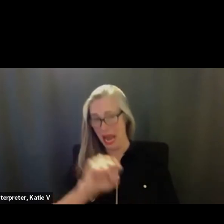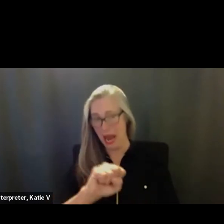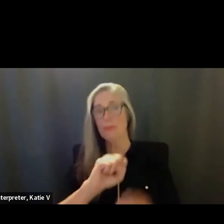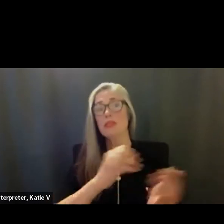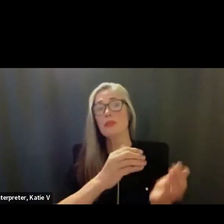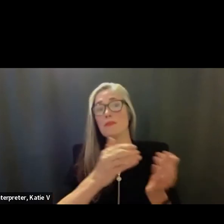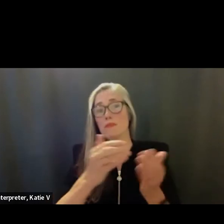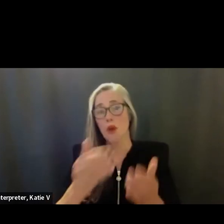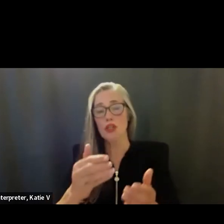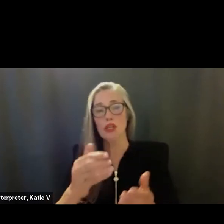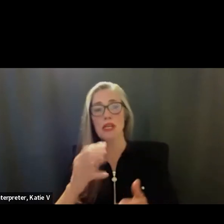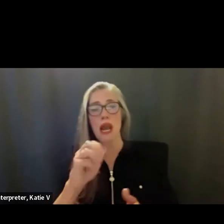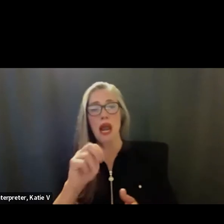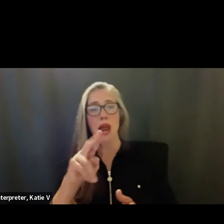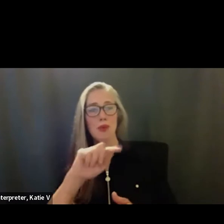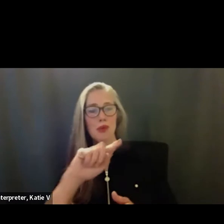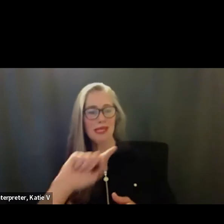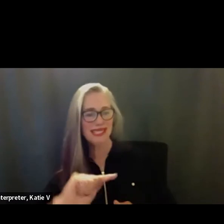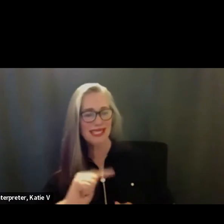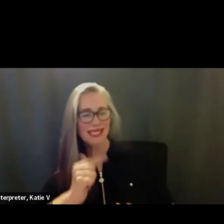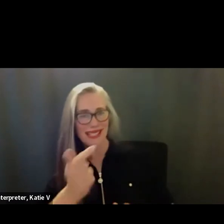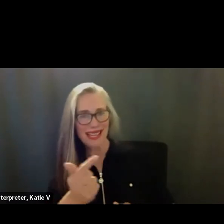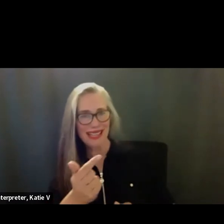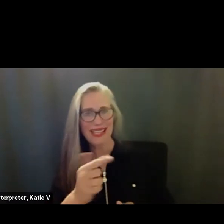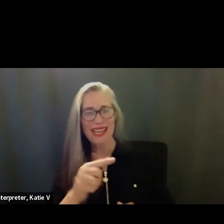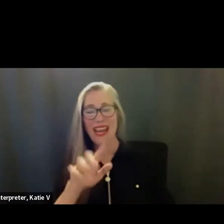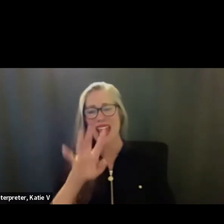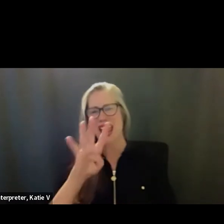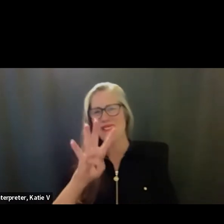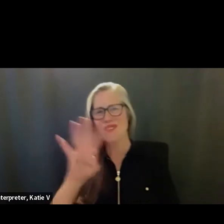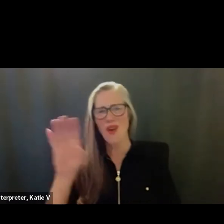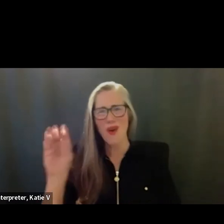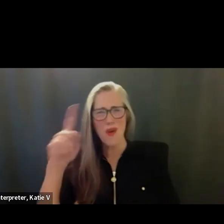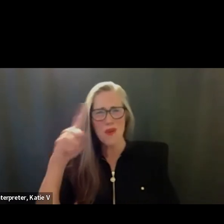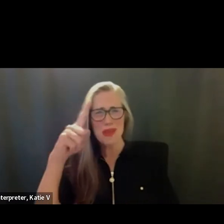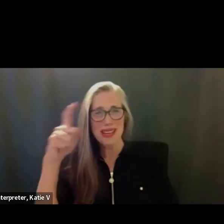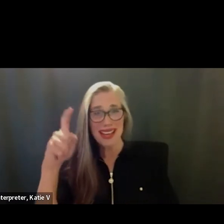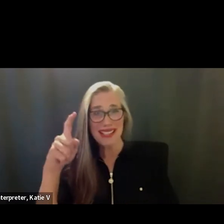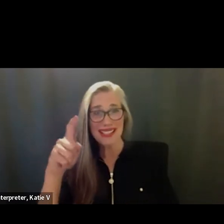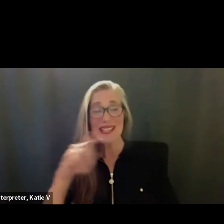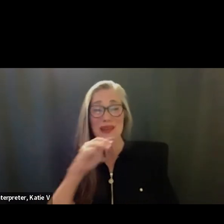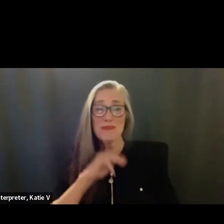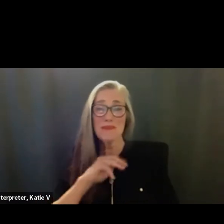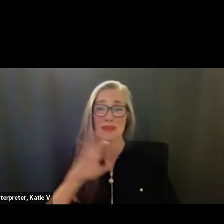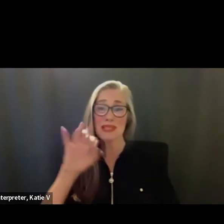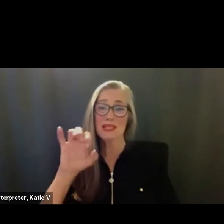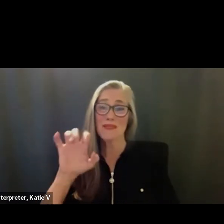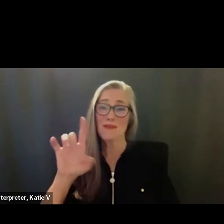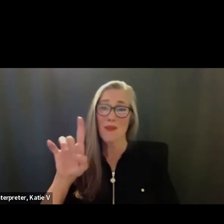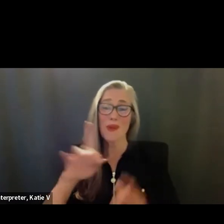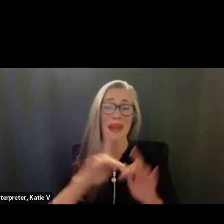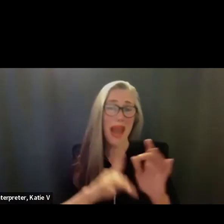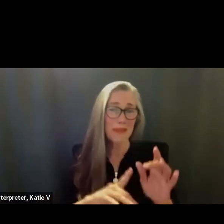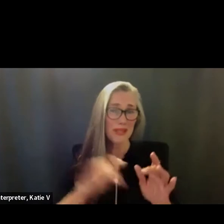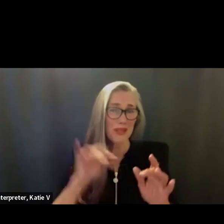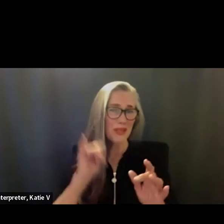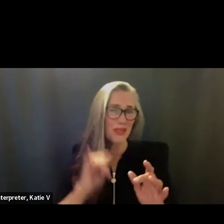And the 4-0 is the fact that Ms. Capps, excuse me, Ms. Ford is absent today. So that will be our unanimous votes. Okay.